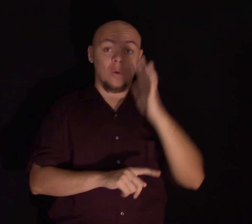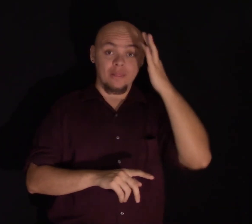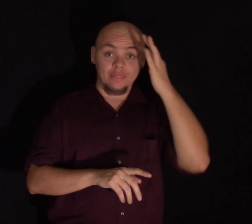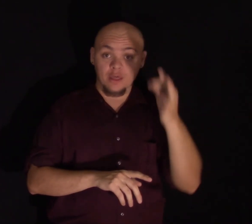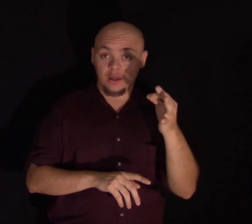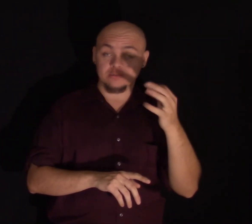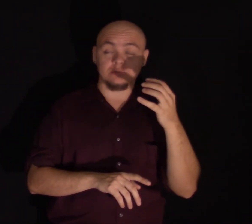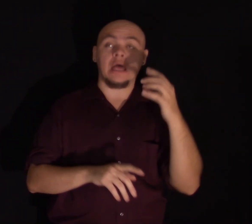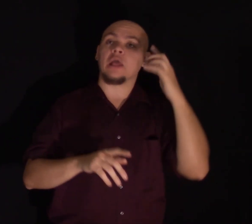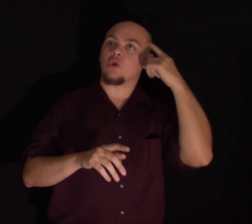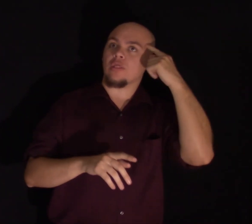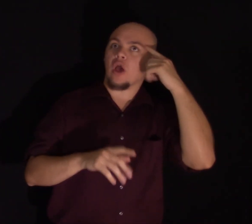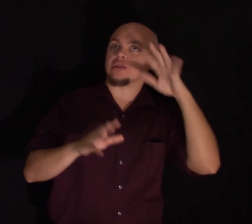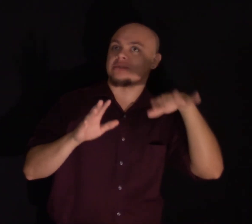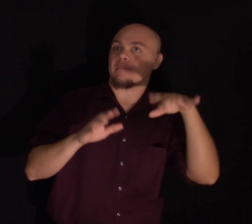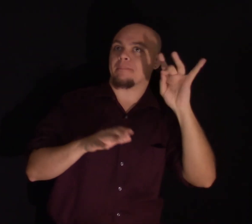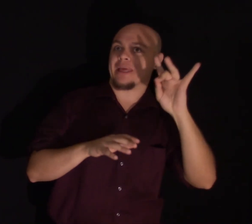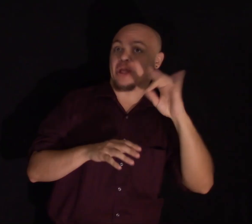wisely.